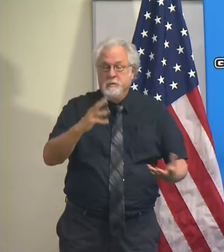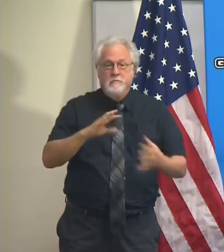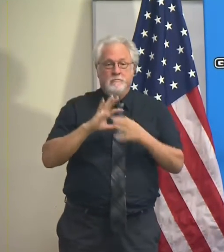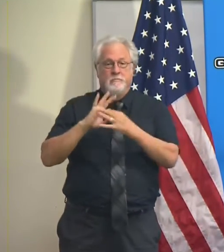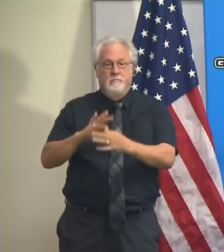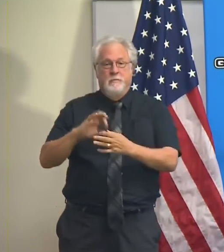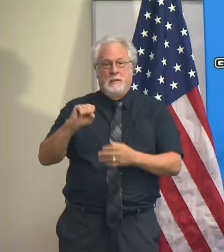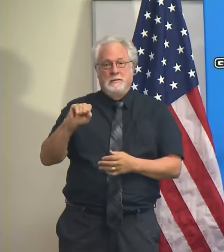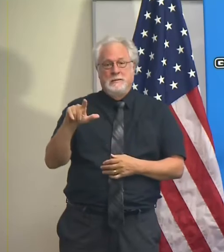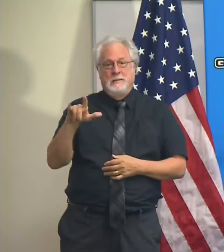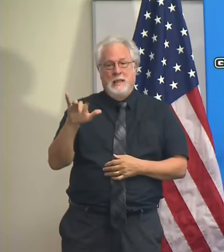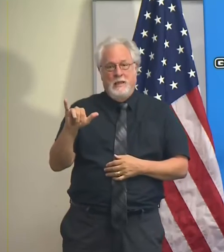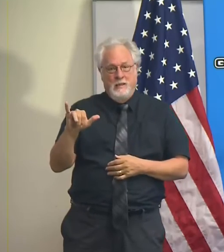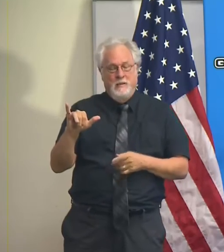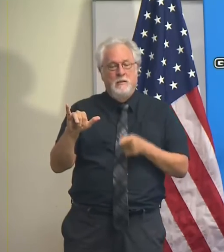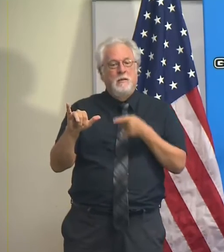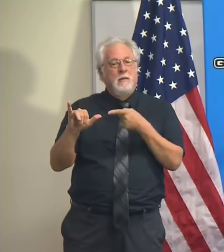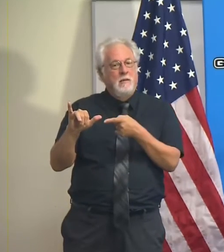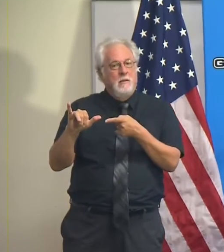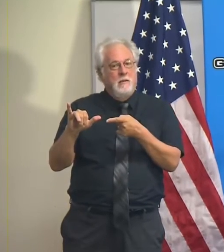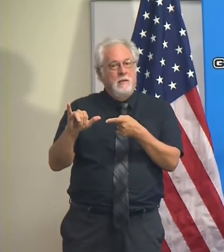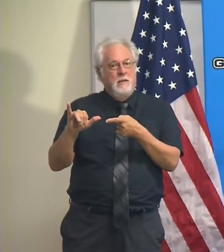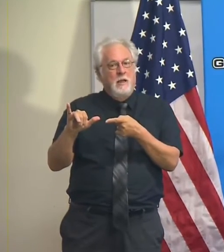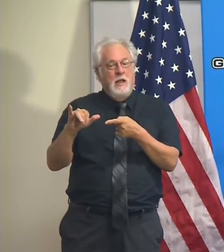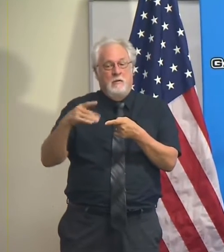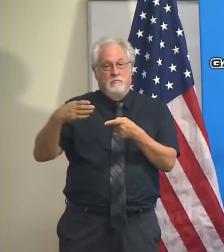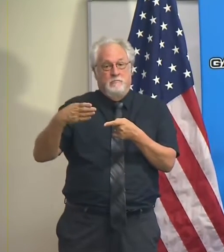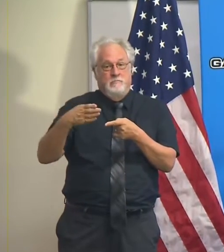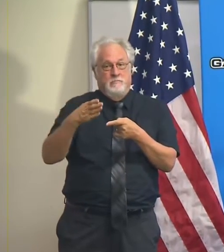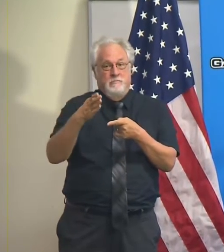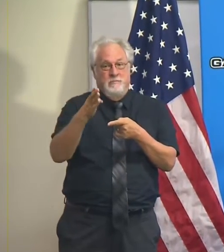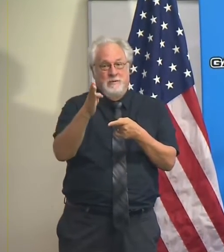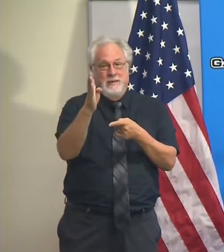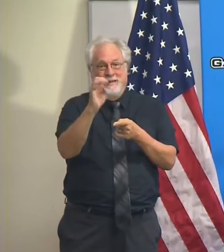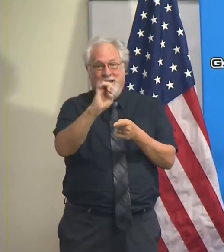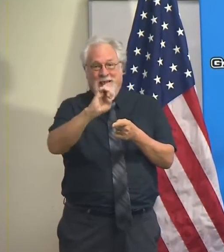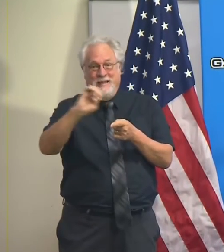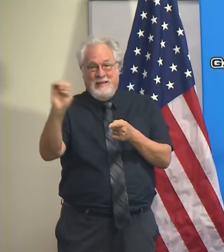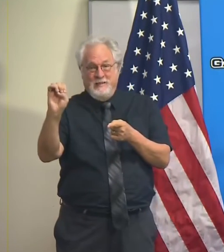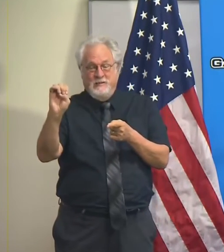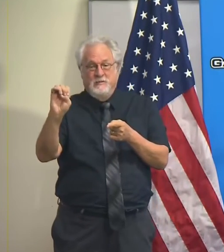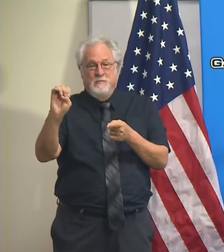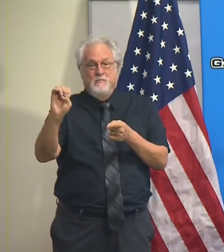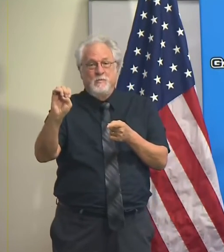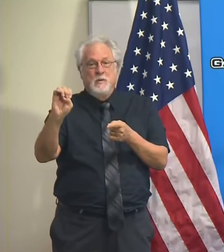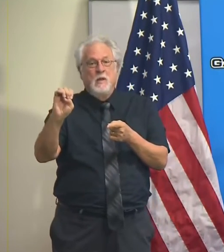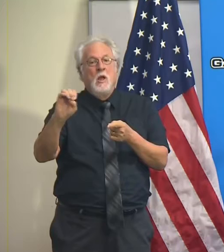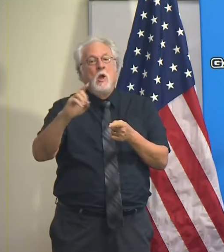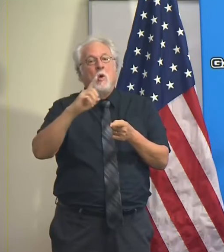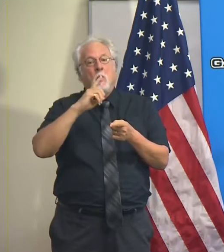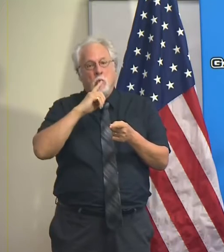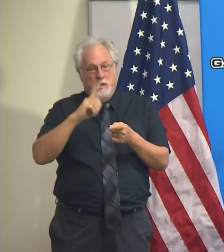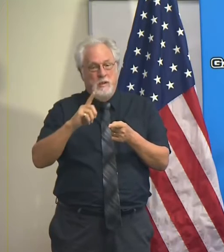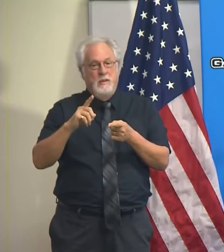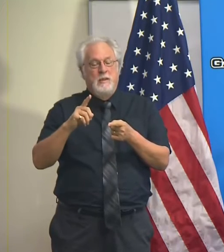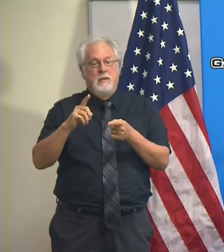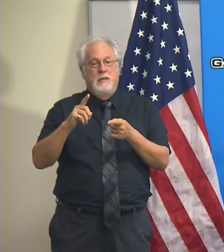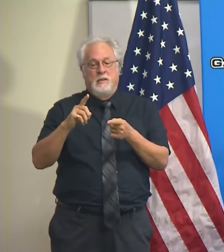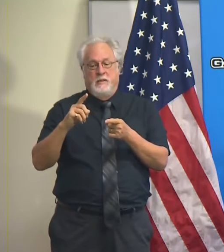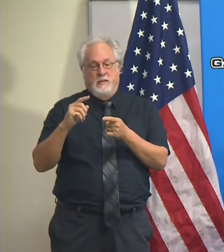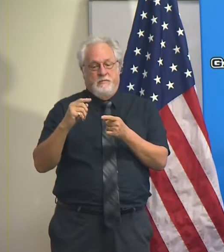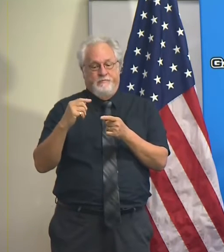to Hurricane Sally and that is that the track has continued to shift eastward that really has been the case